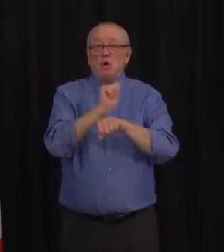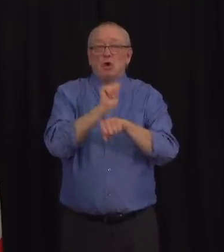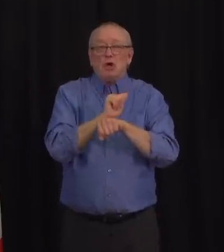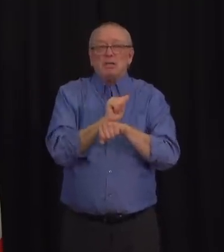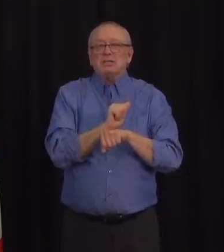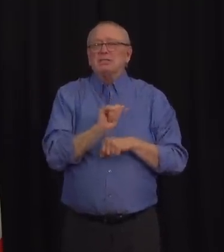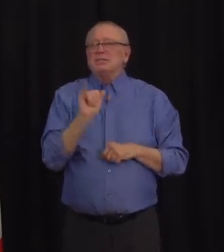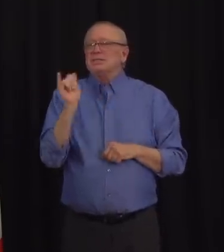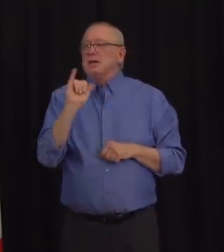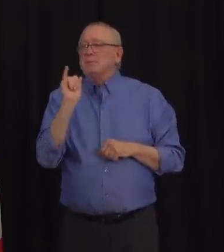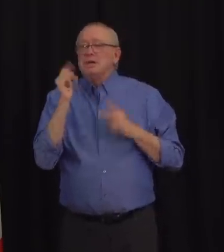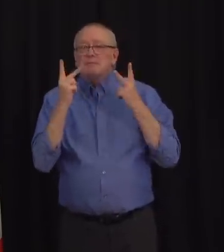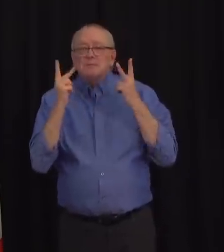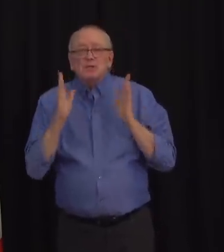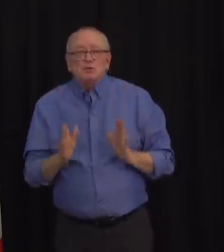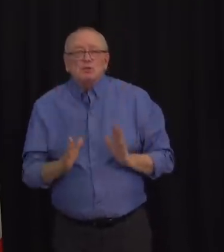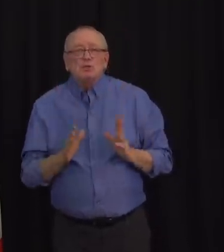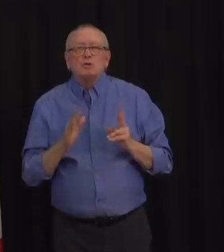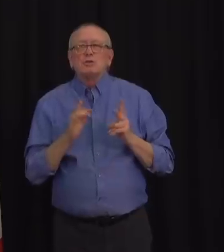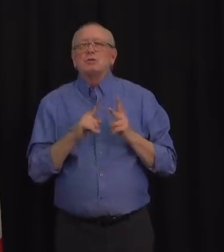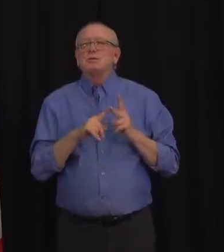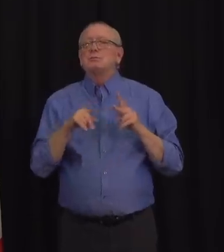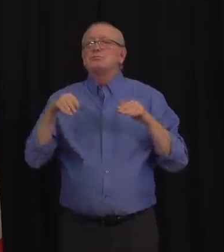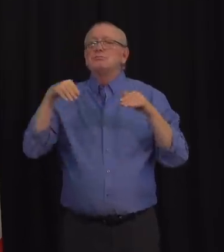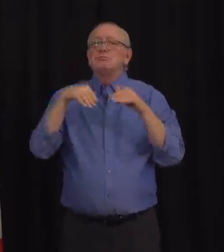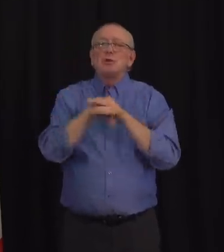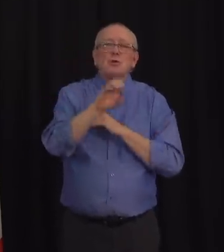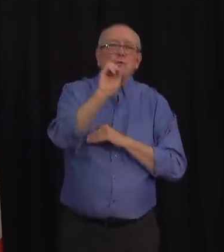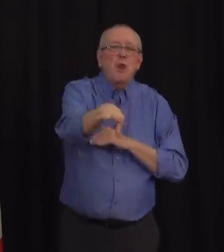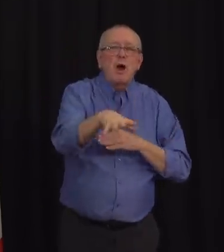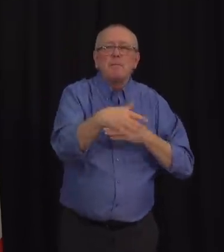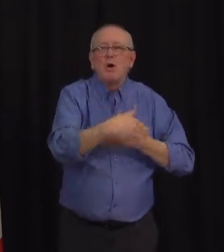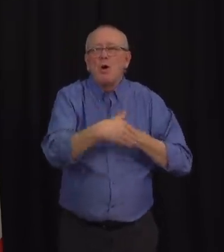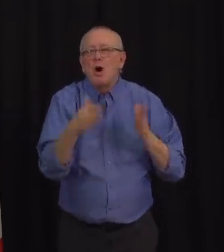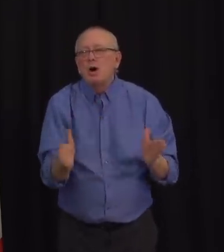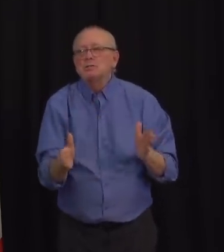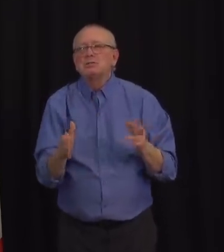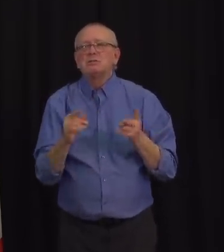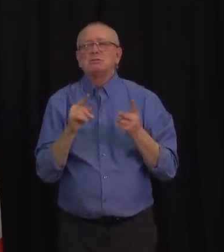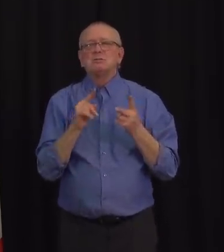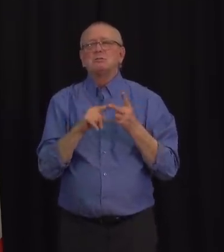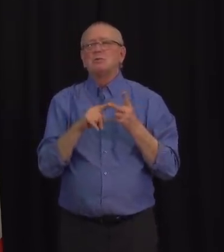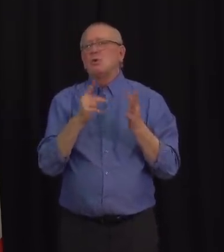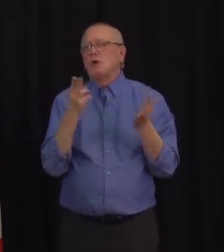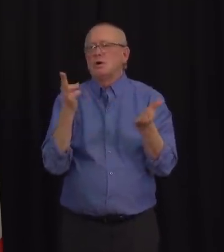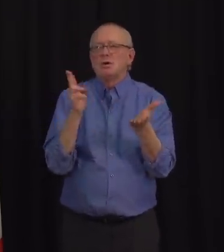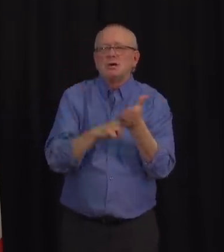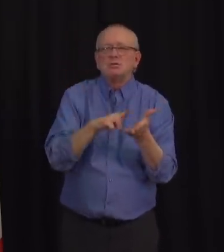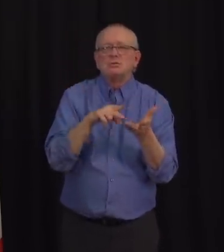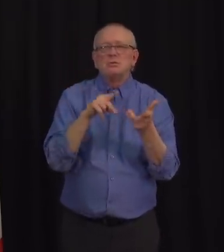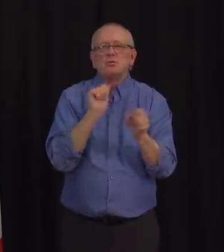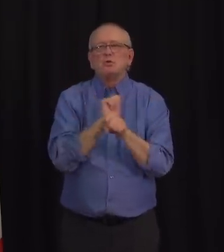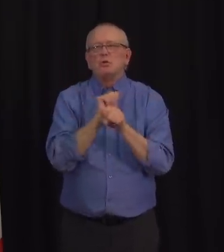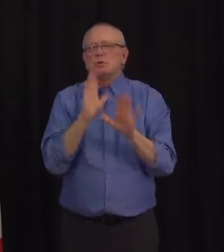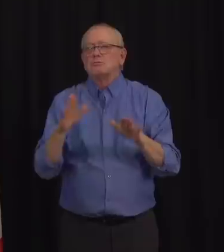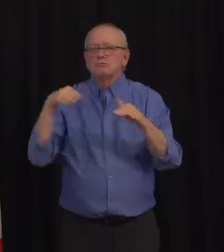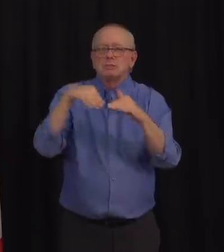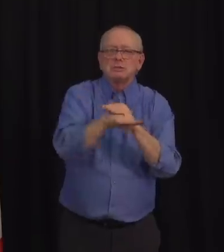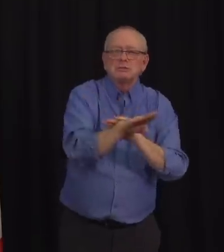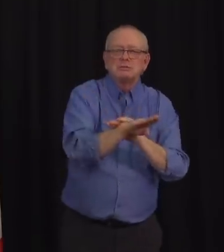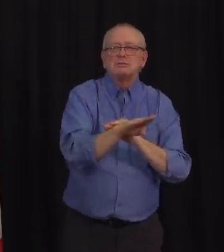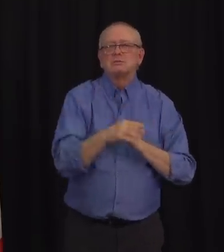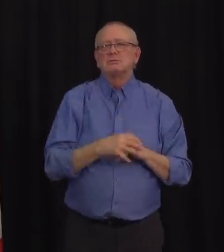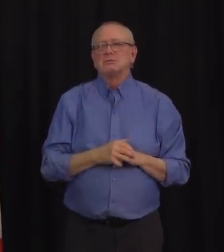including delivery personnel and employees and contractors. It applies, except in